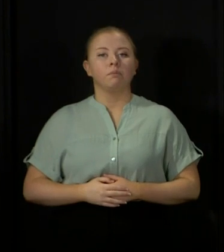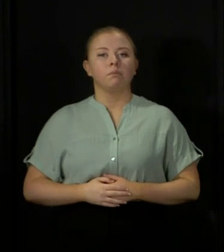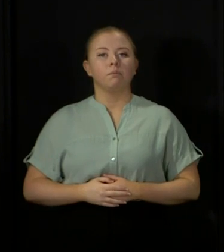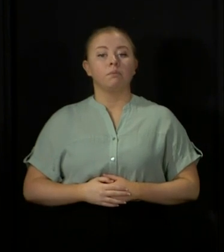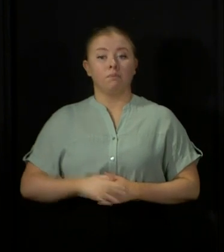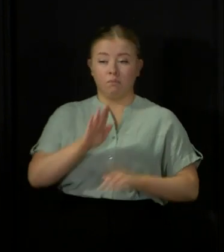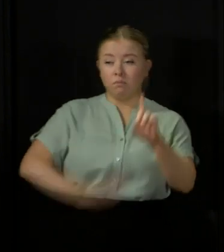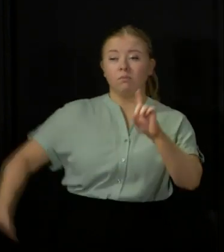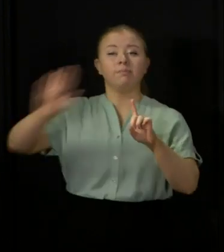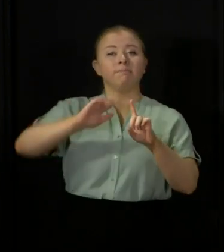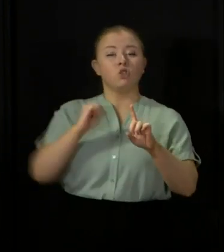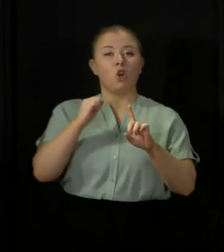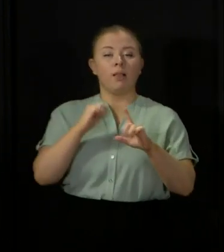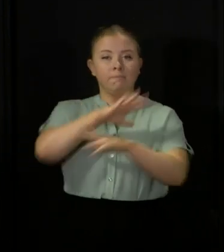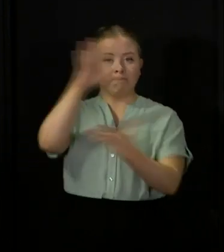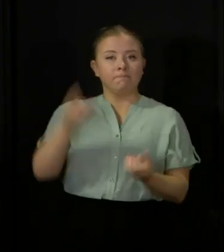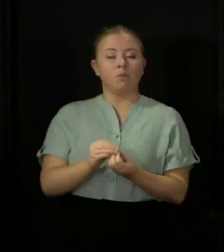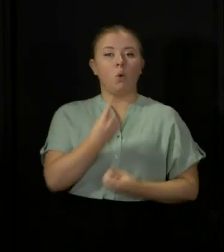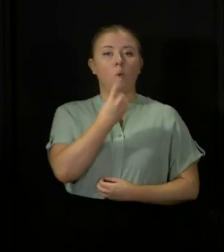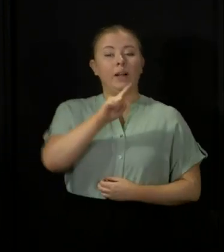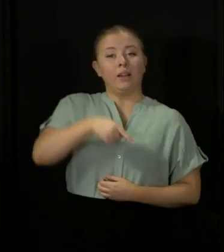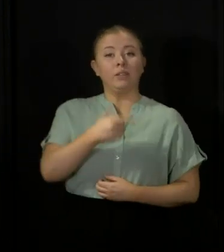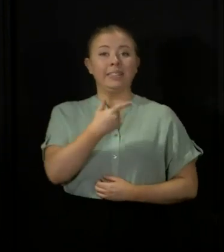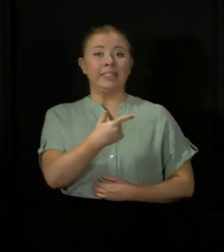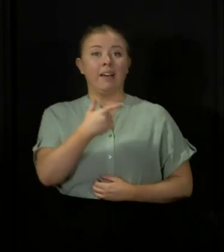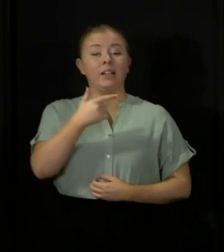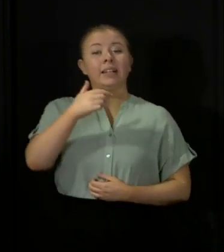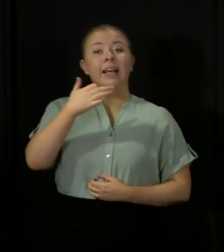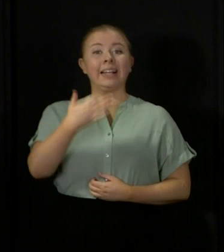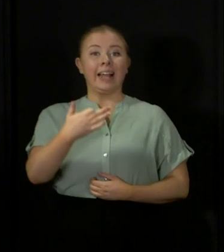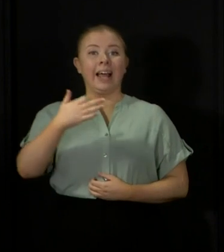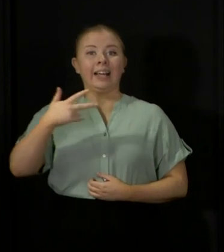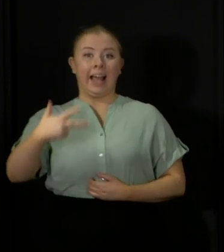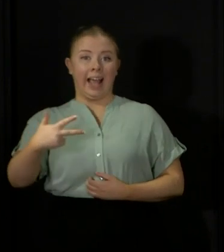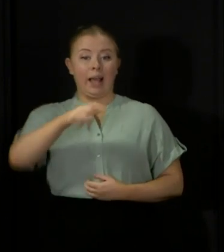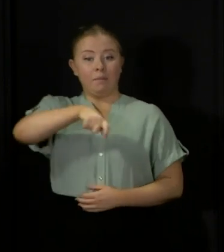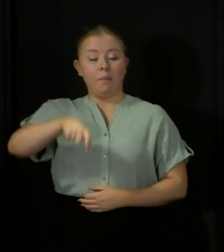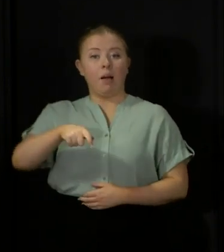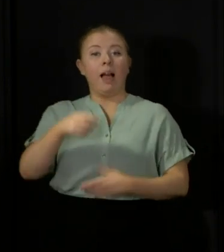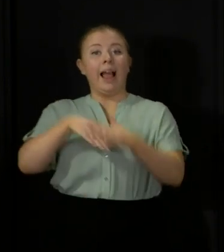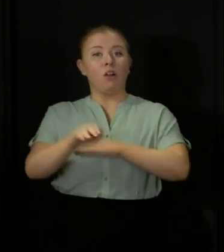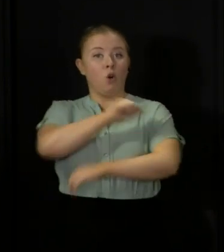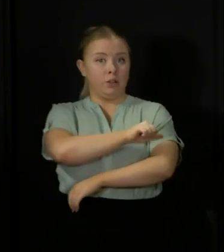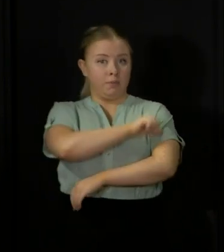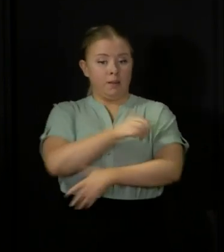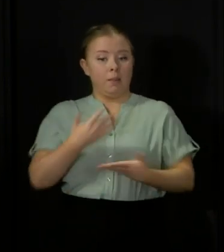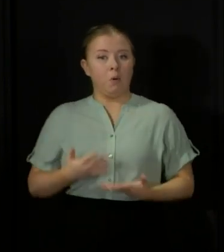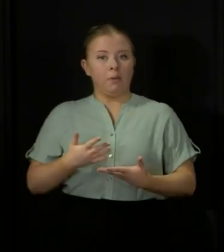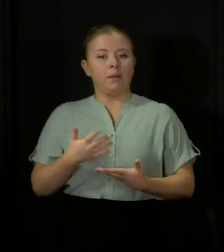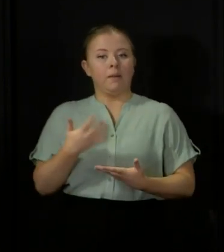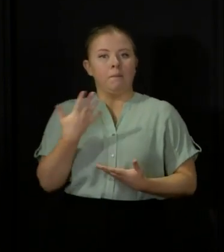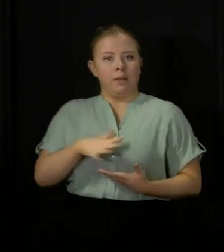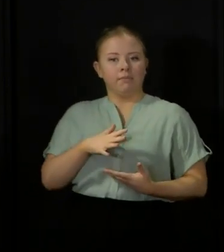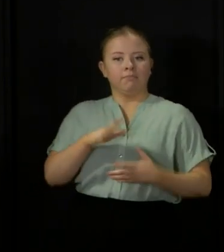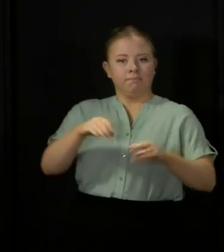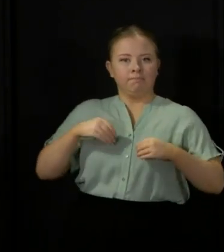Across Scotland, a total of 1,798 patients are in hospital with confirmed or